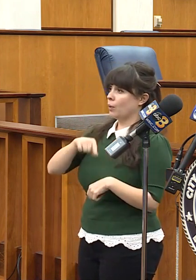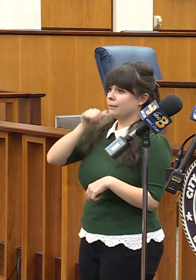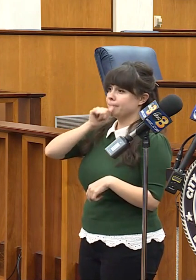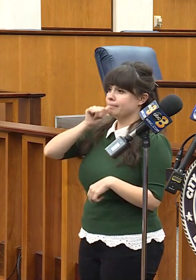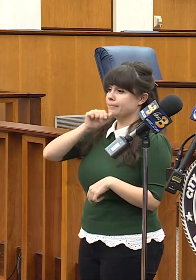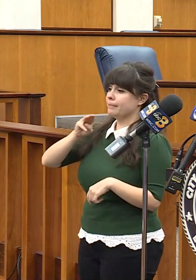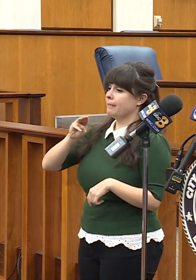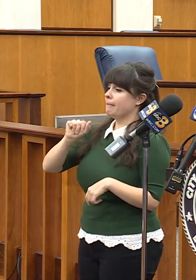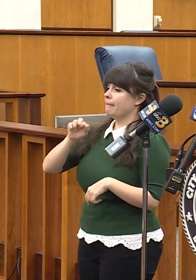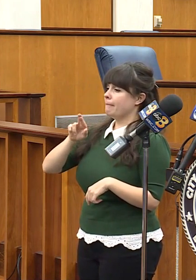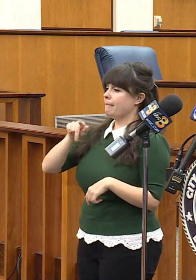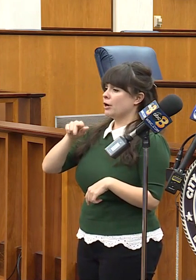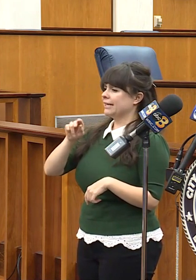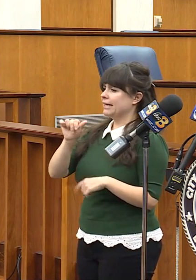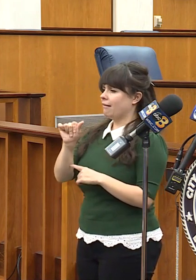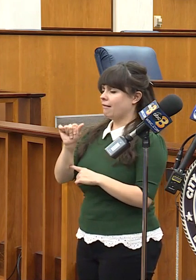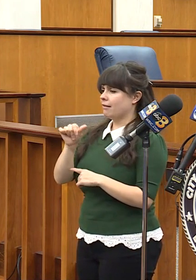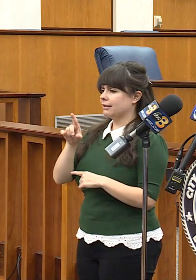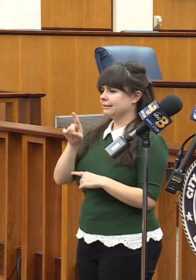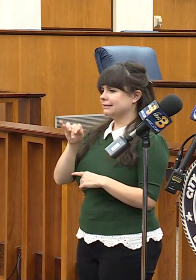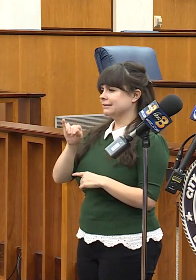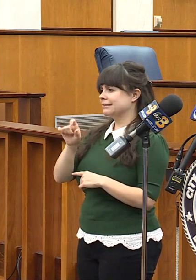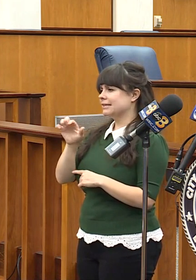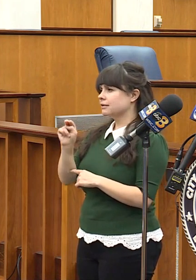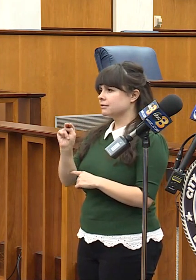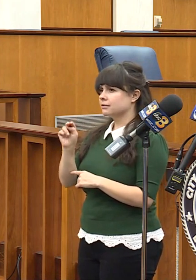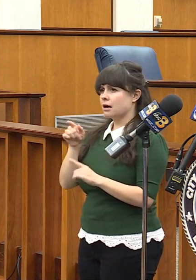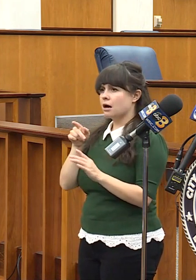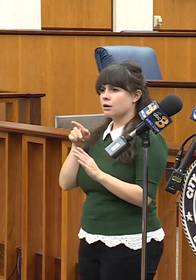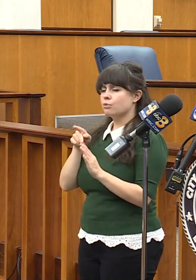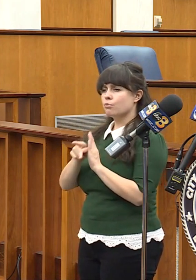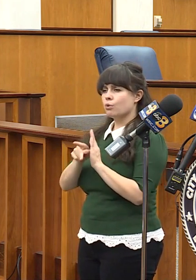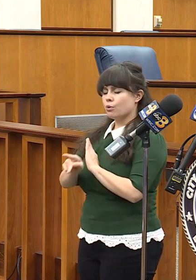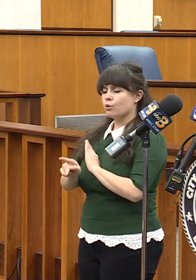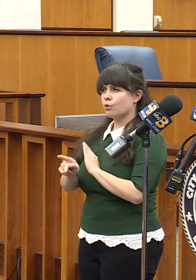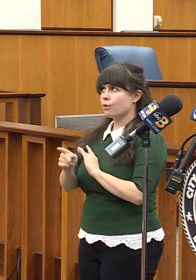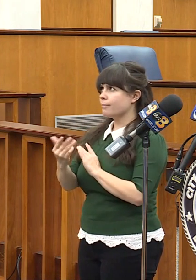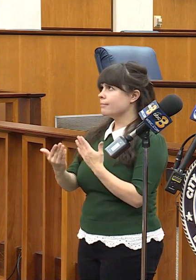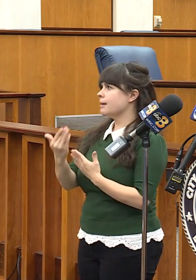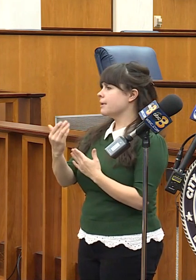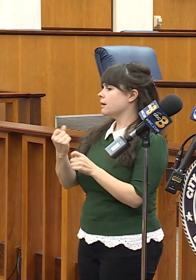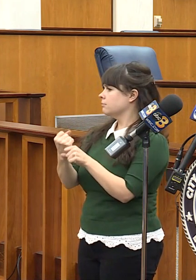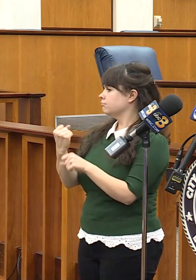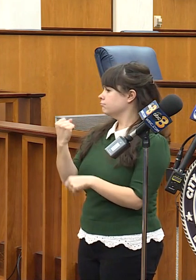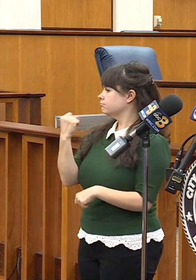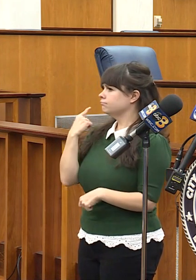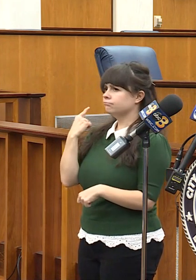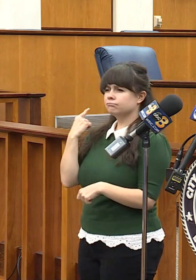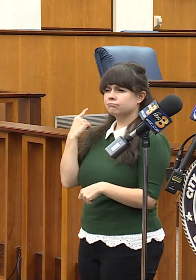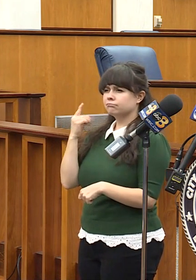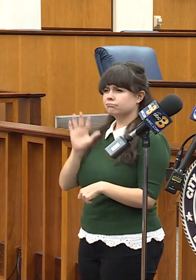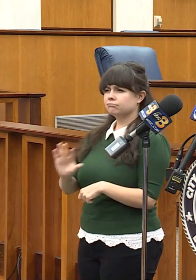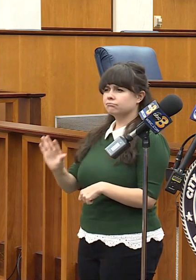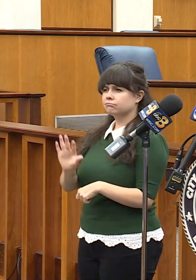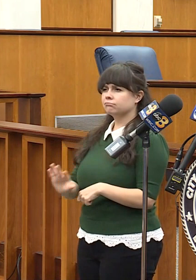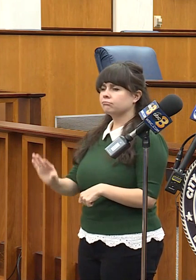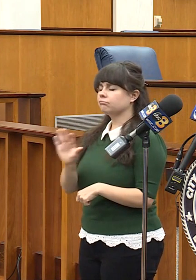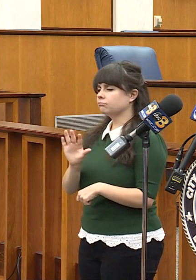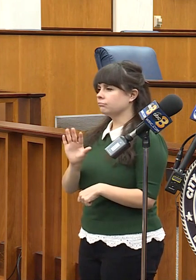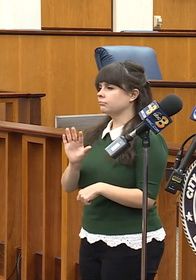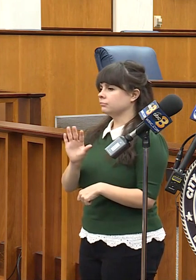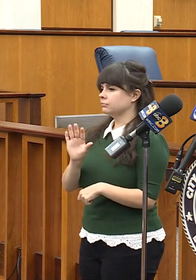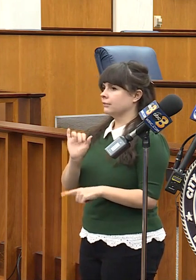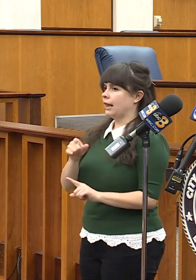murder, maybe a year or so plus ago. And that